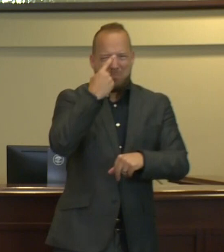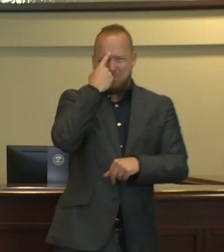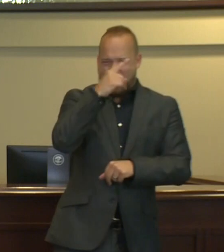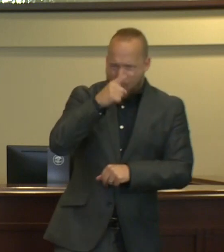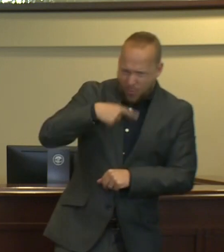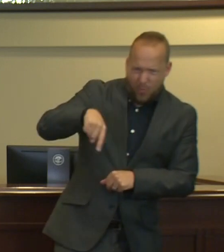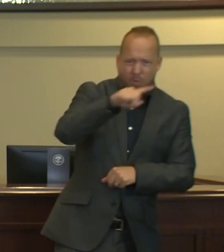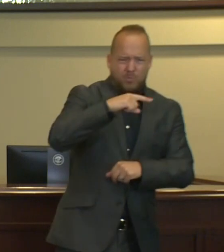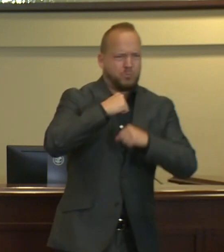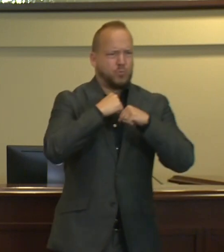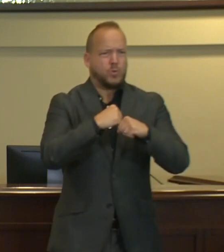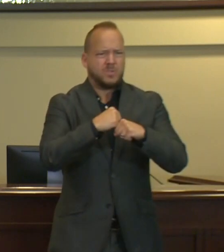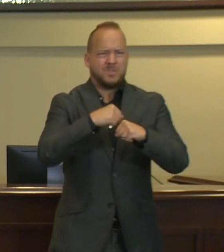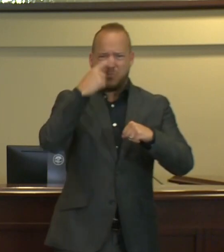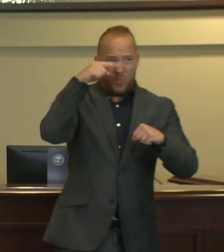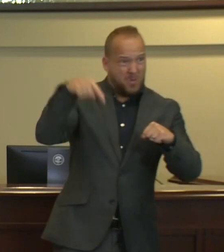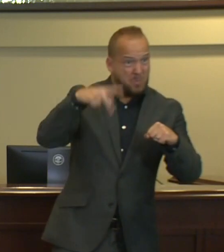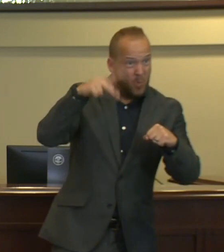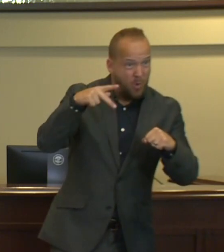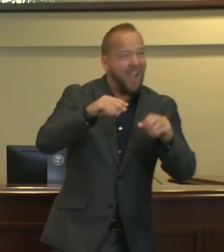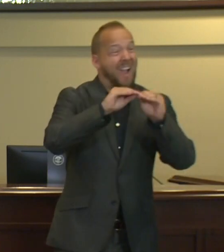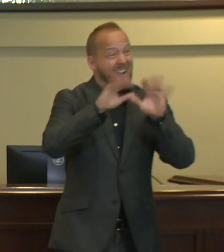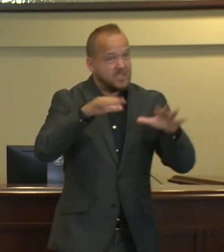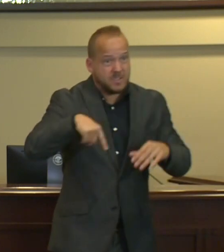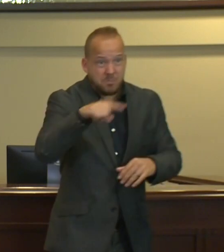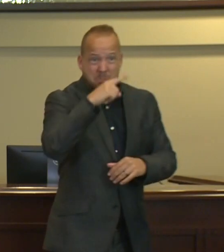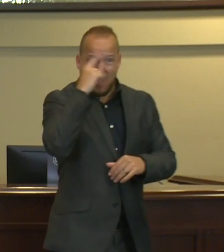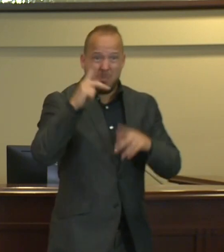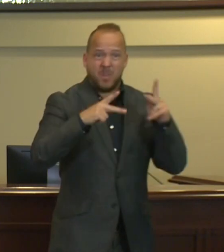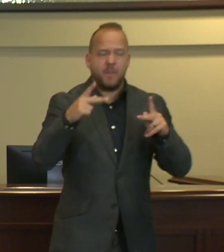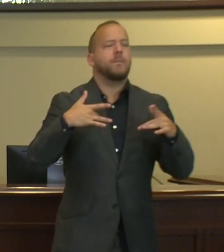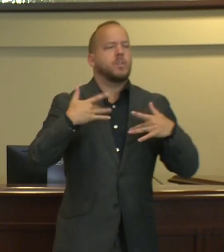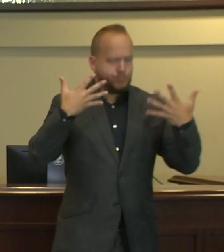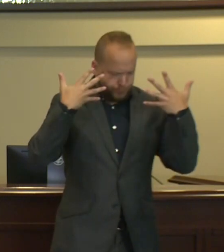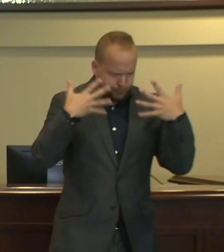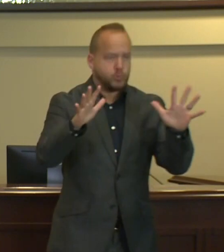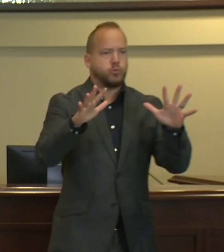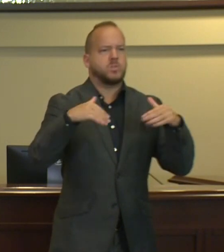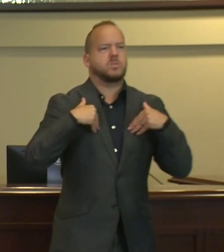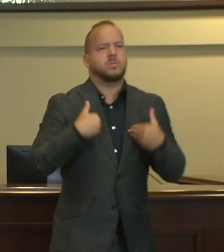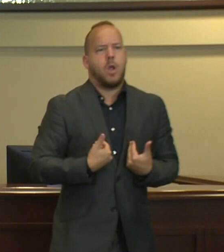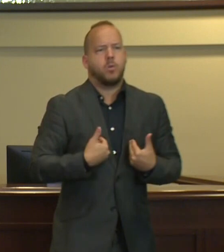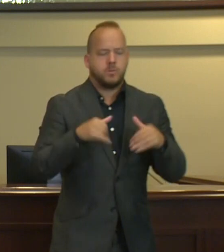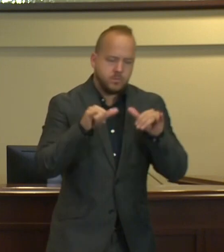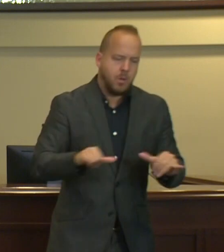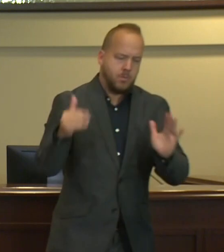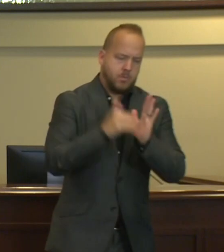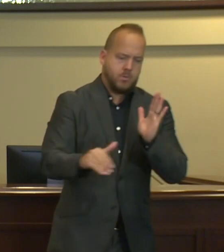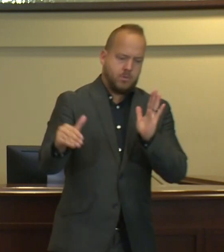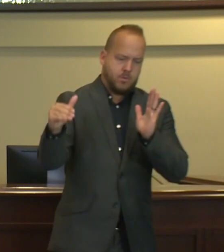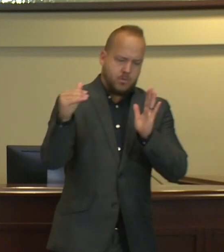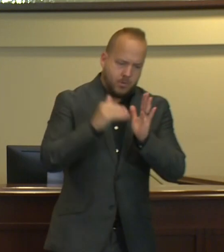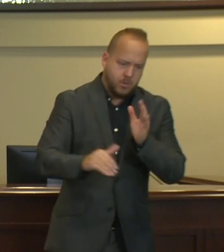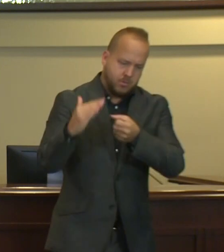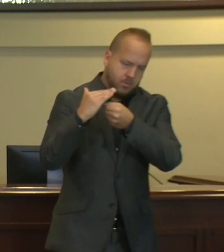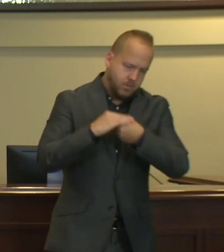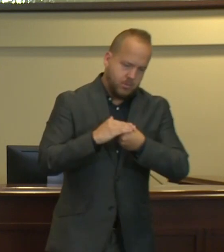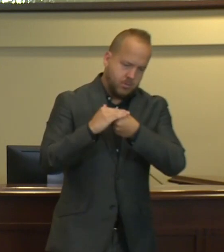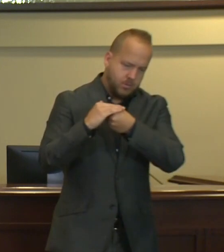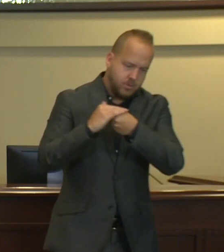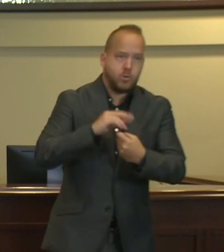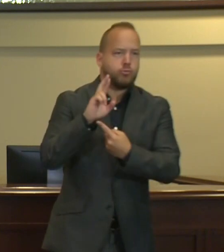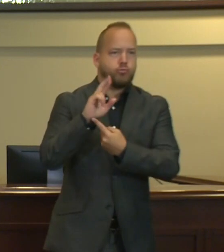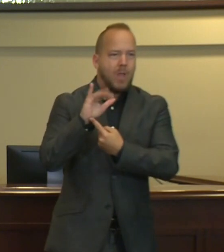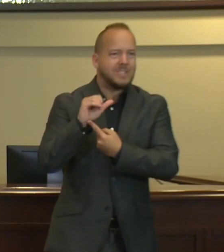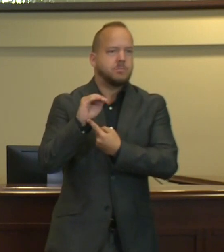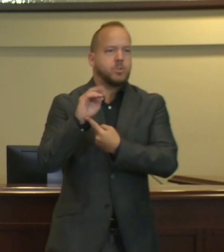painfully clear that black folks are tired and that empty words and promises for justice and reform are no longer enough. The black community